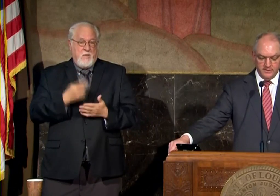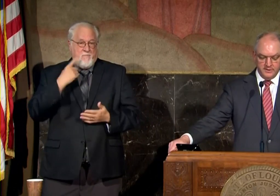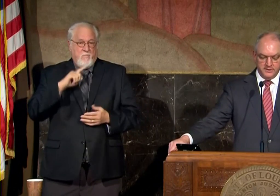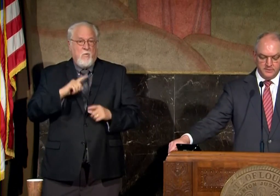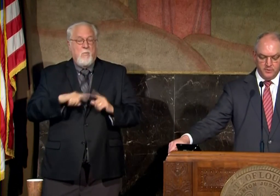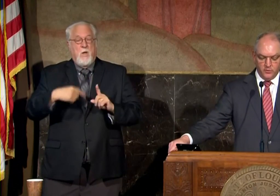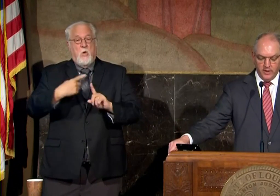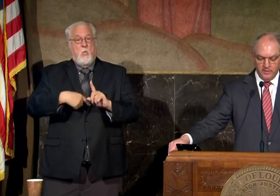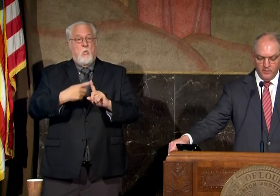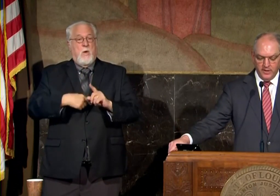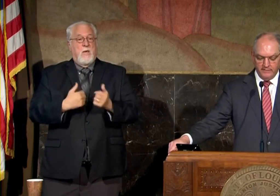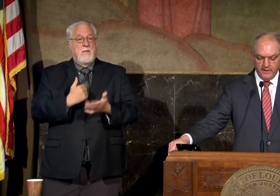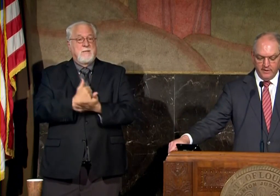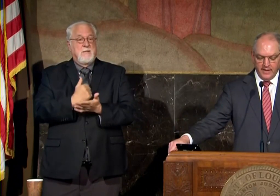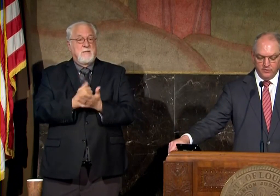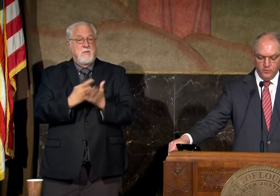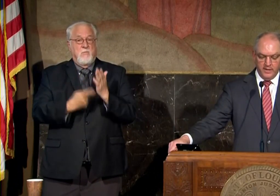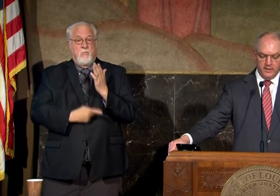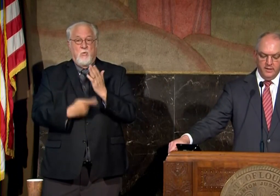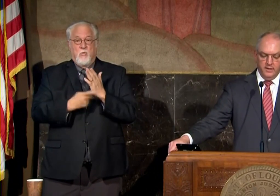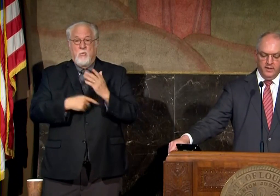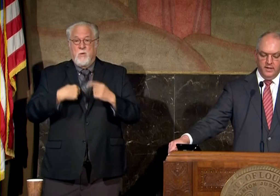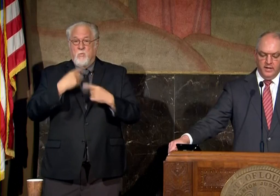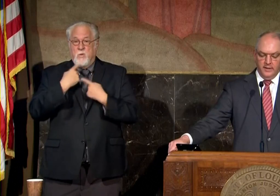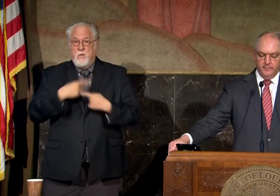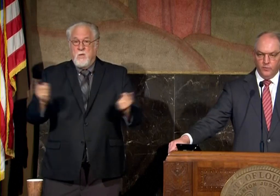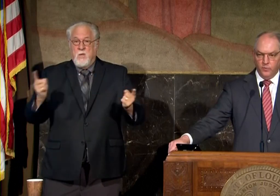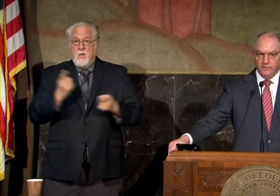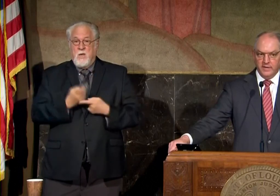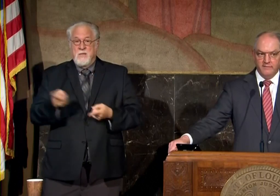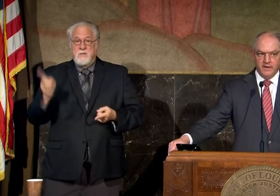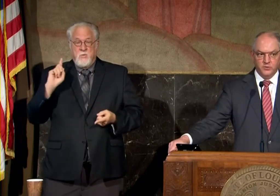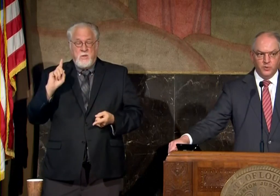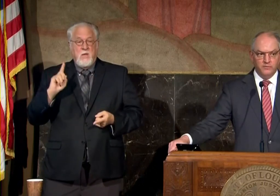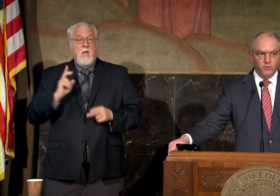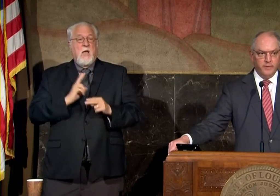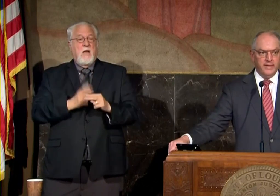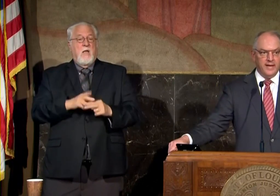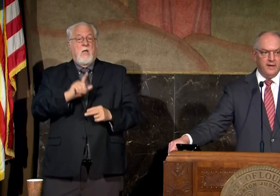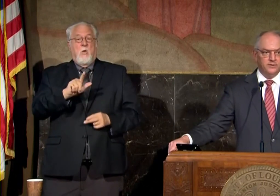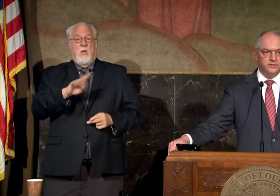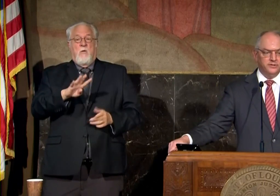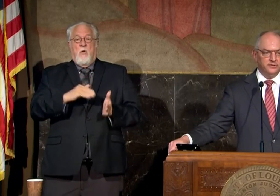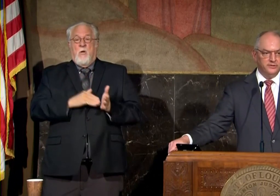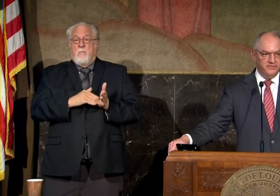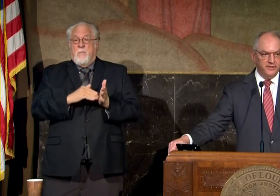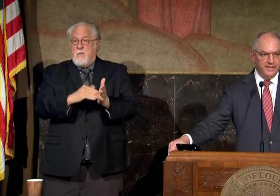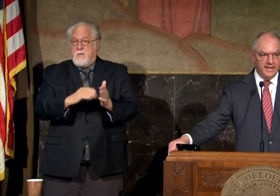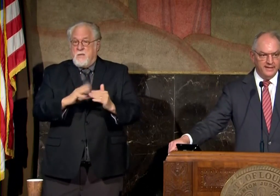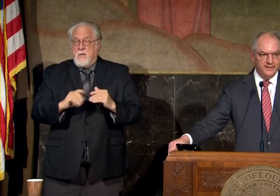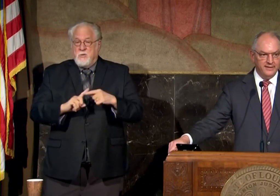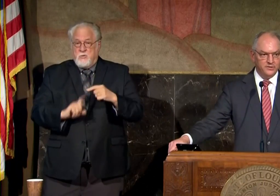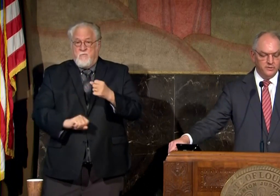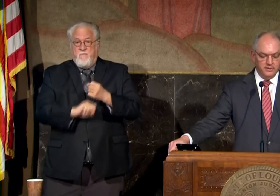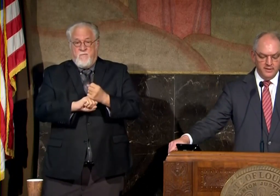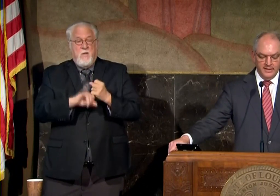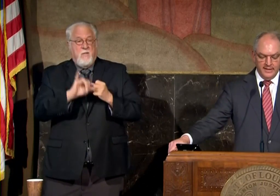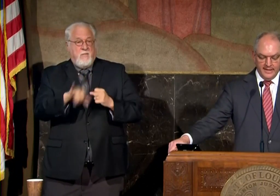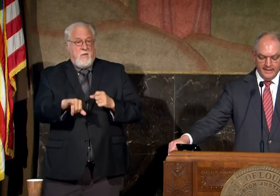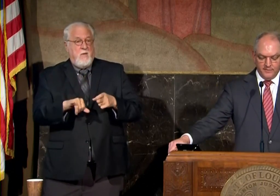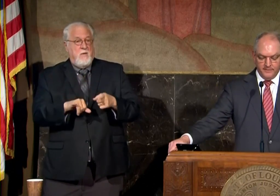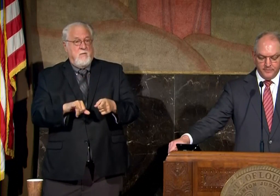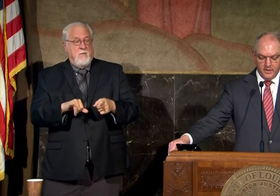rental assistance program that we unveiled last week um we've identified 24 million dollars to to fund that initial